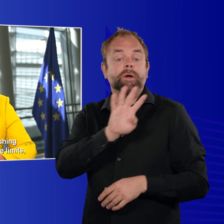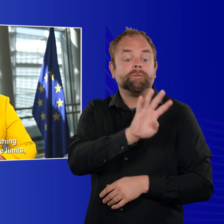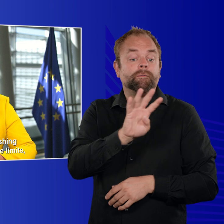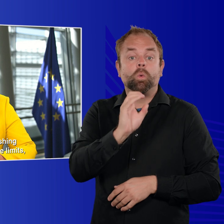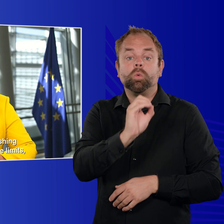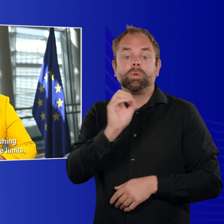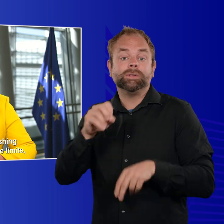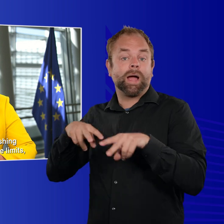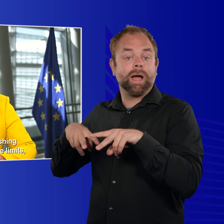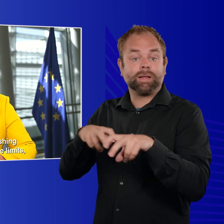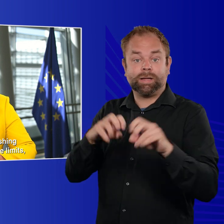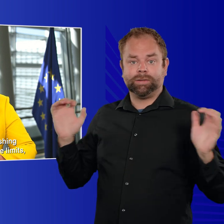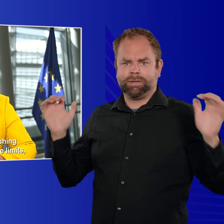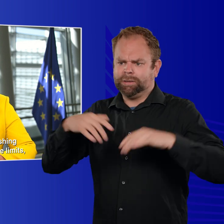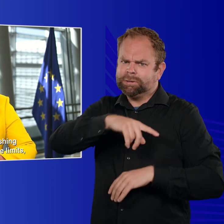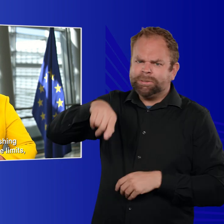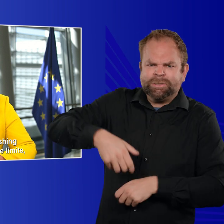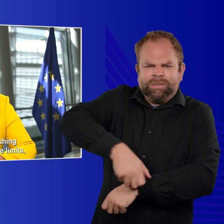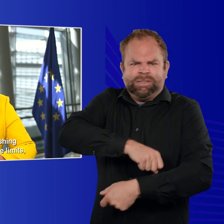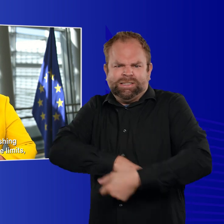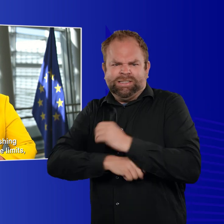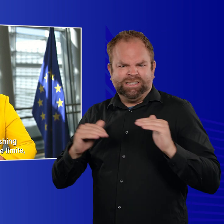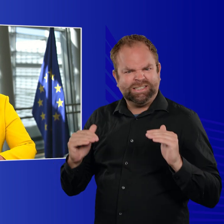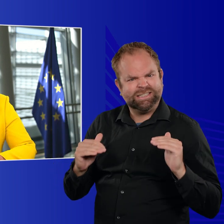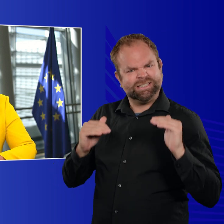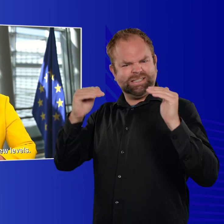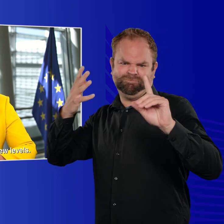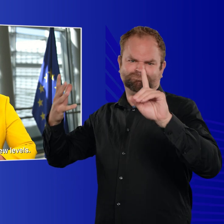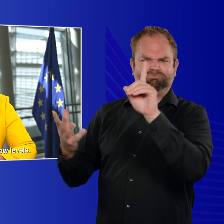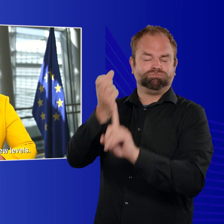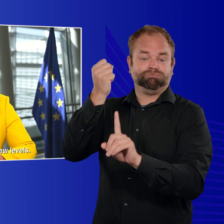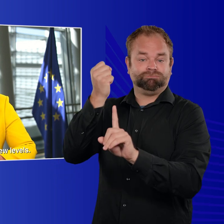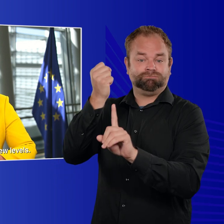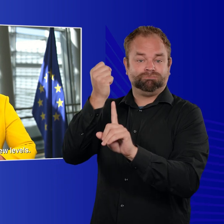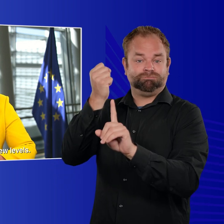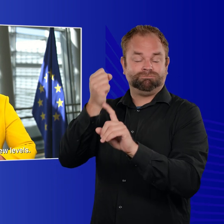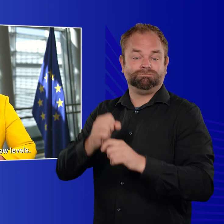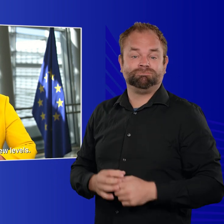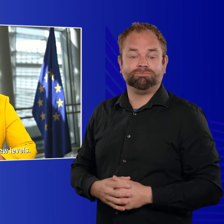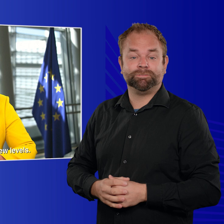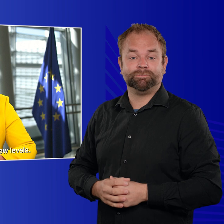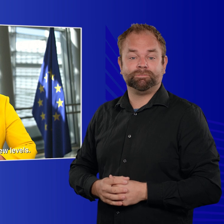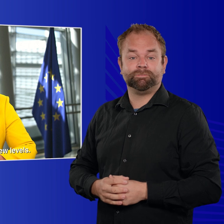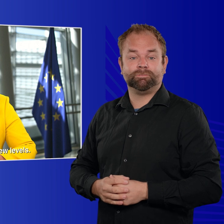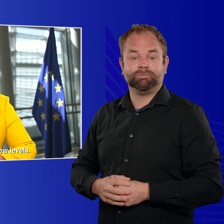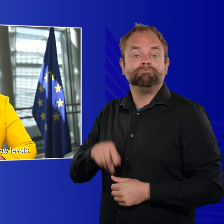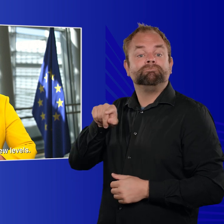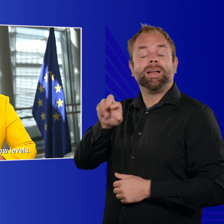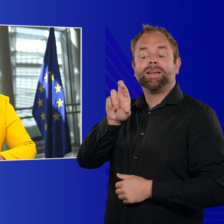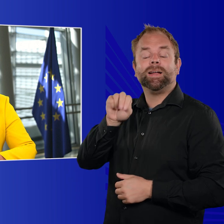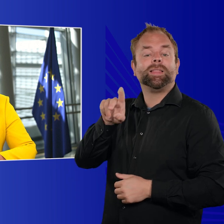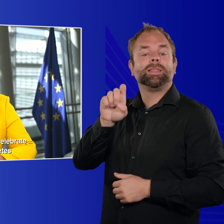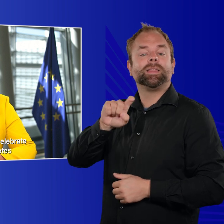,400 athletes pushing human achievement to the limit, we are set to see sport performance reach new